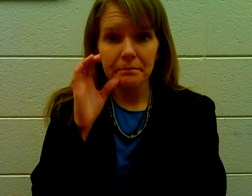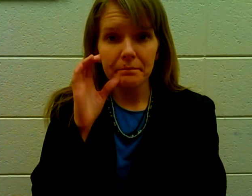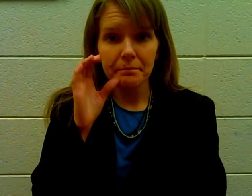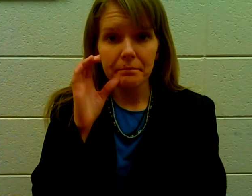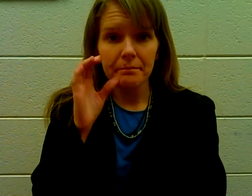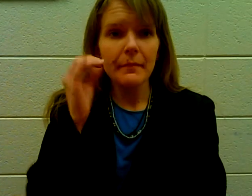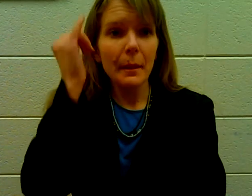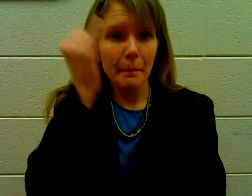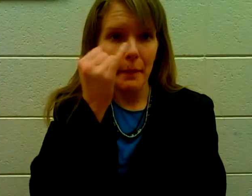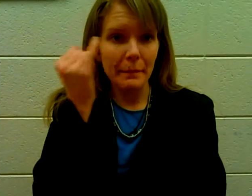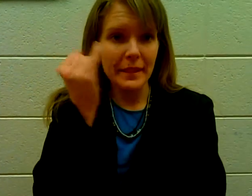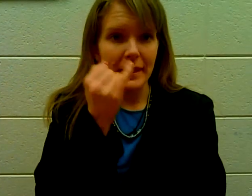Pepsi.